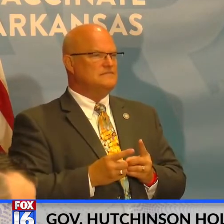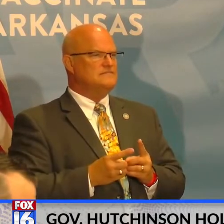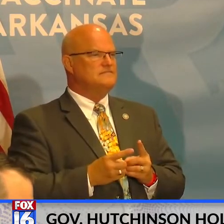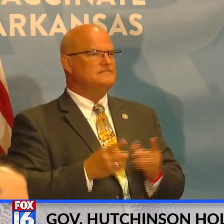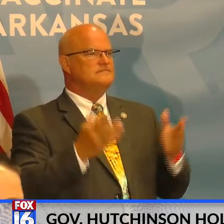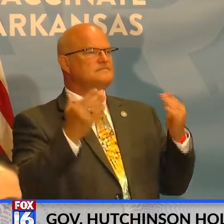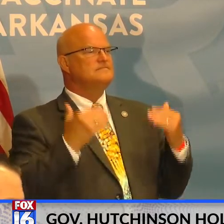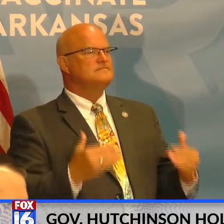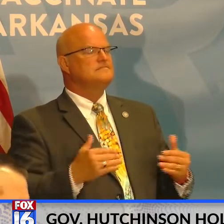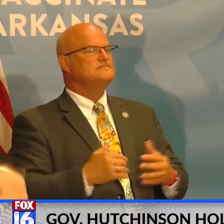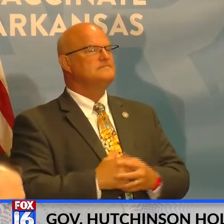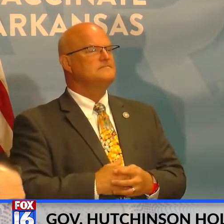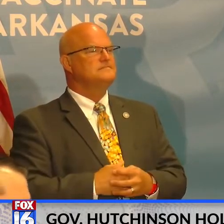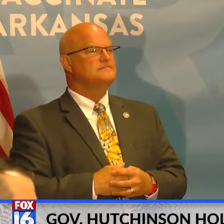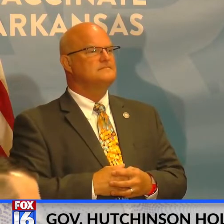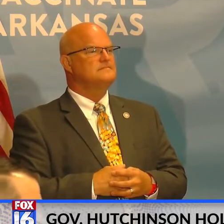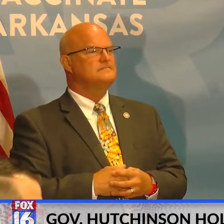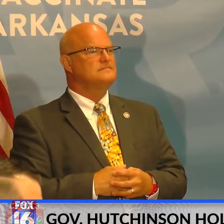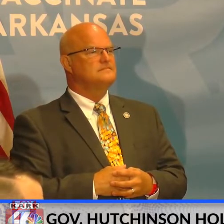question.